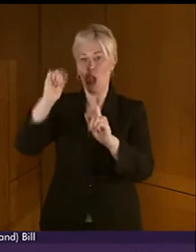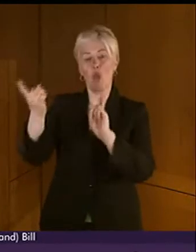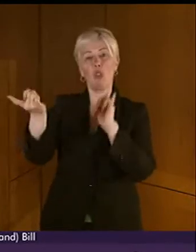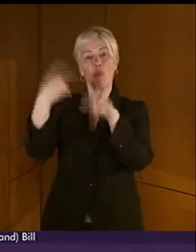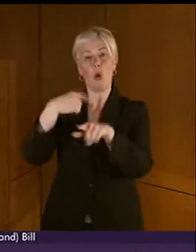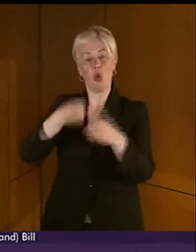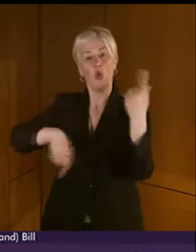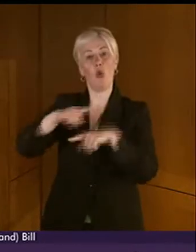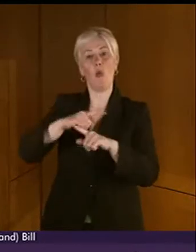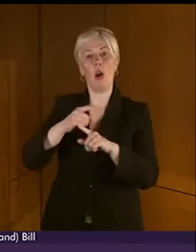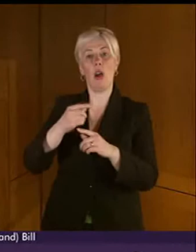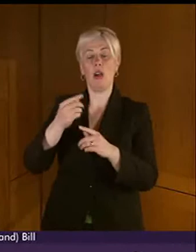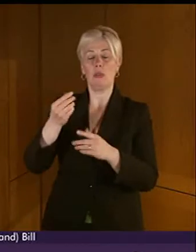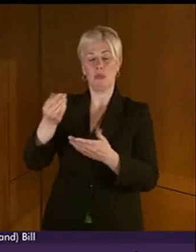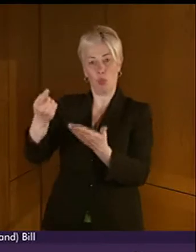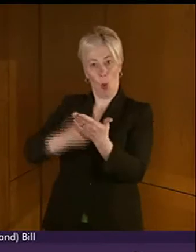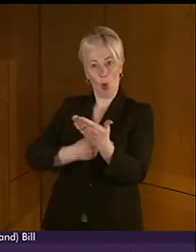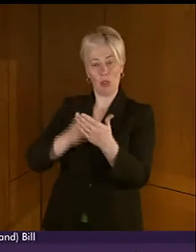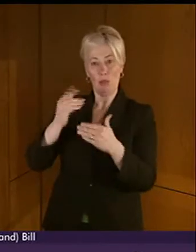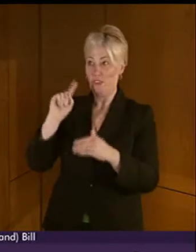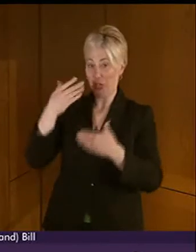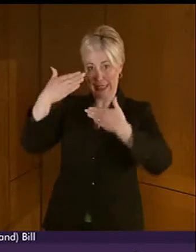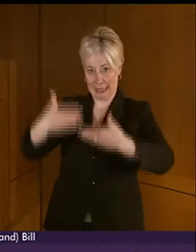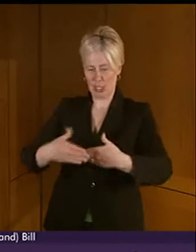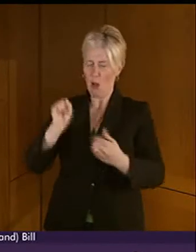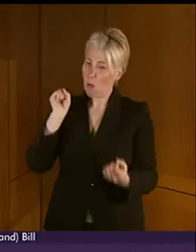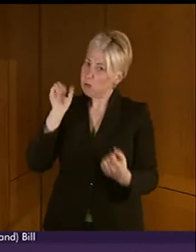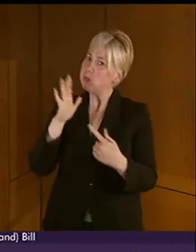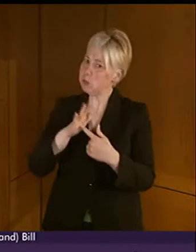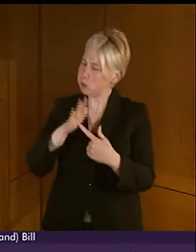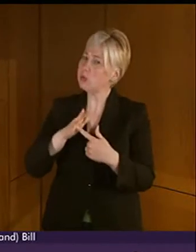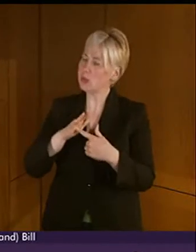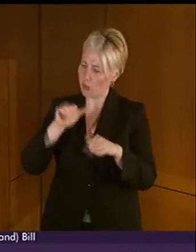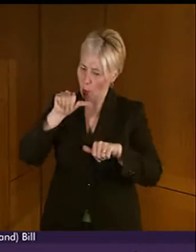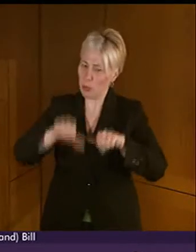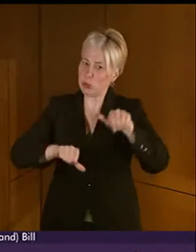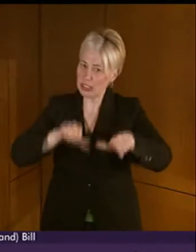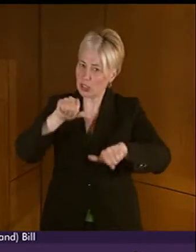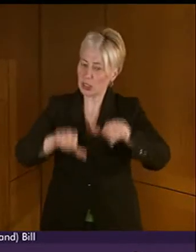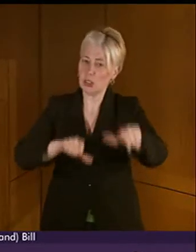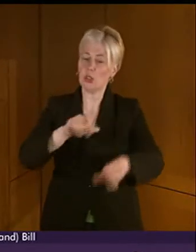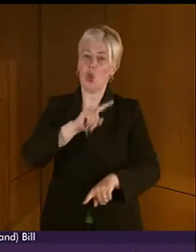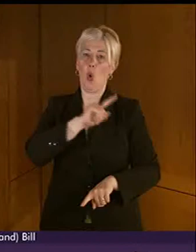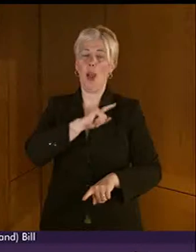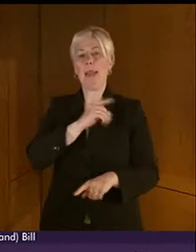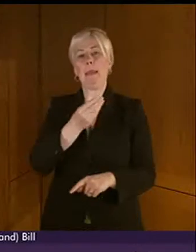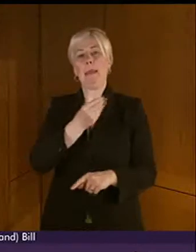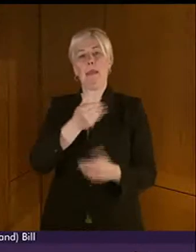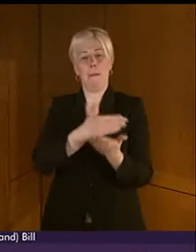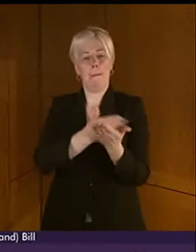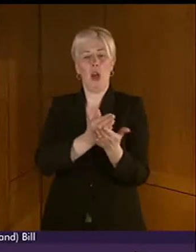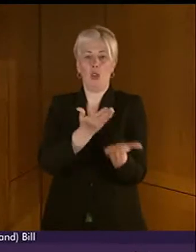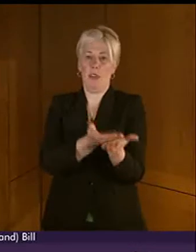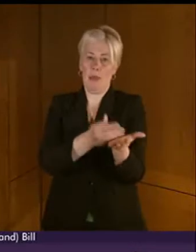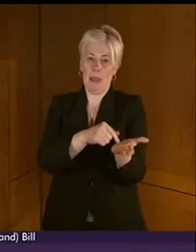report at stage one. I do feel this is a critical part of parliamentary proceedings, given that some aspects of the bill